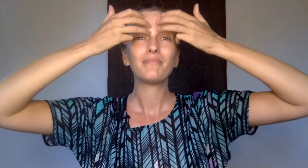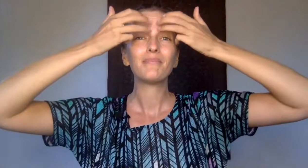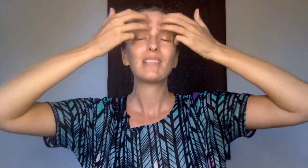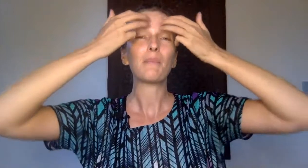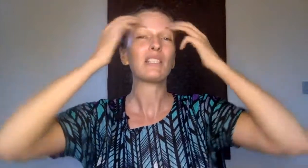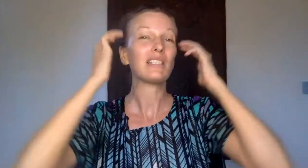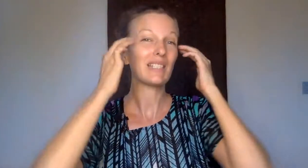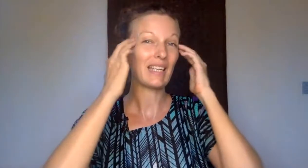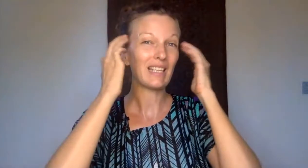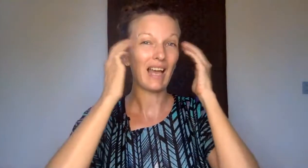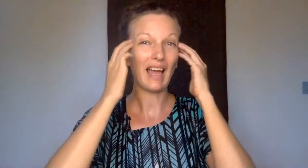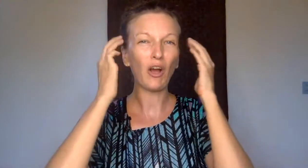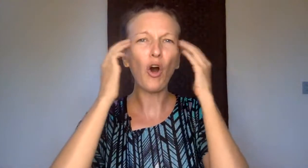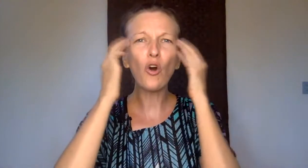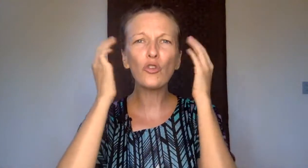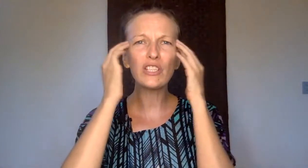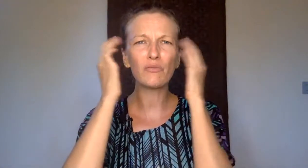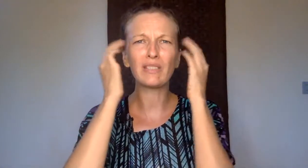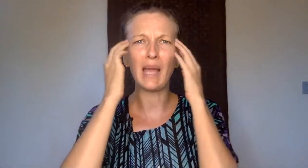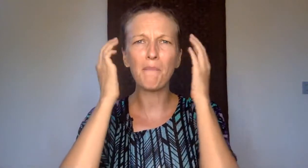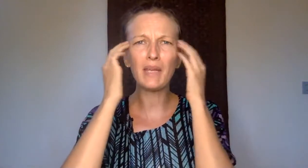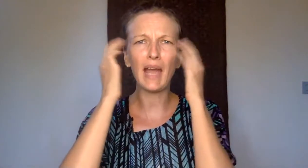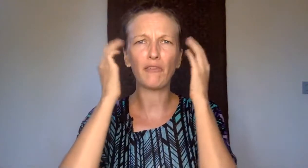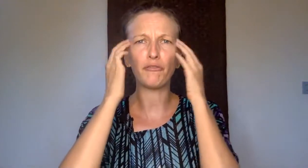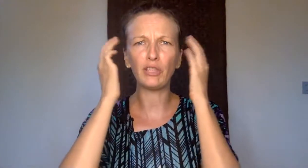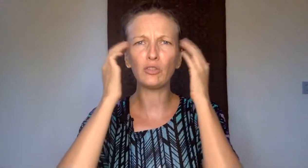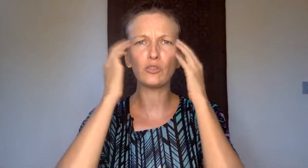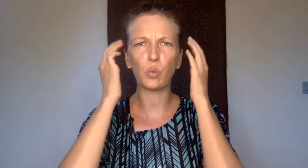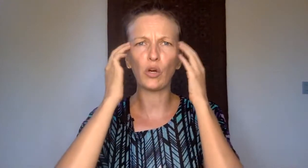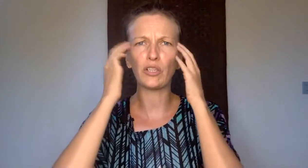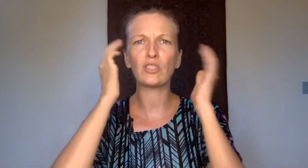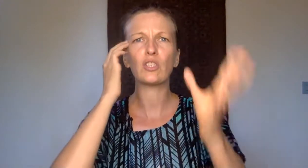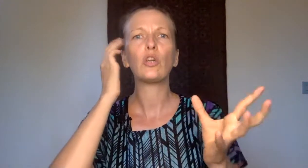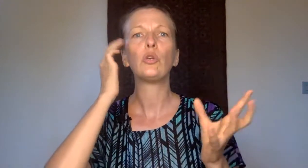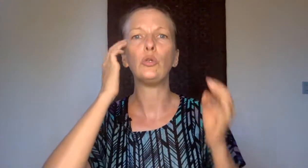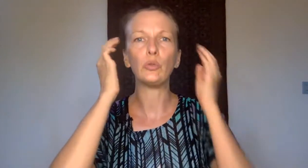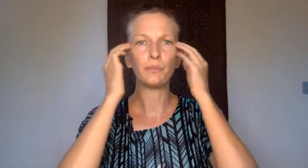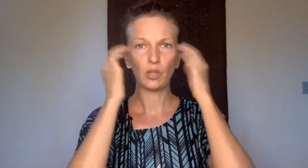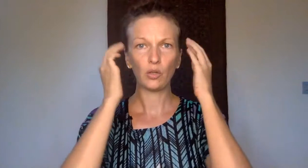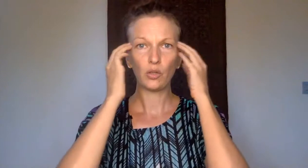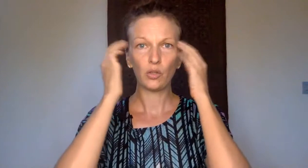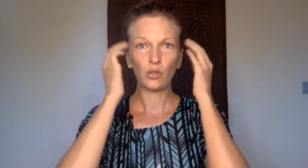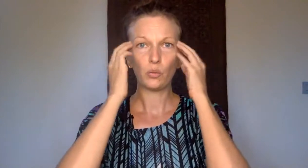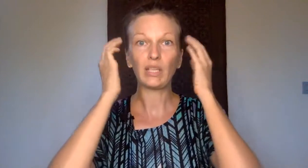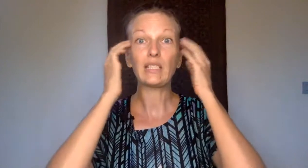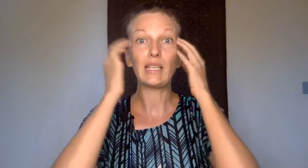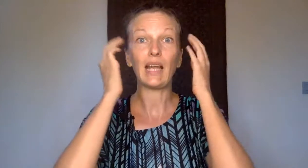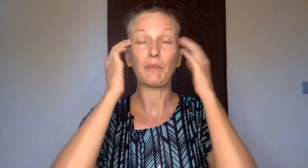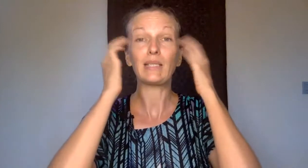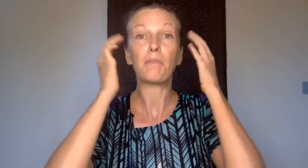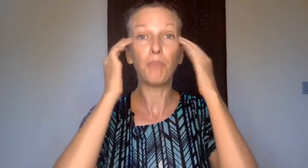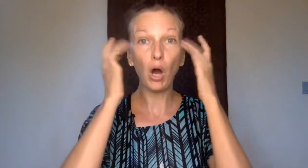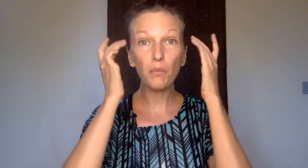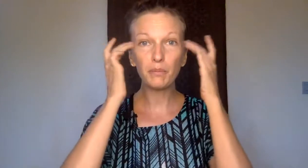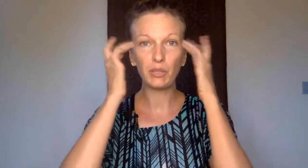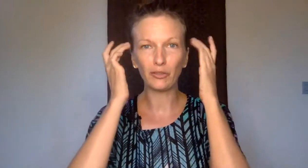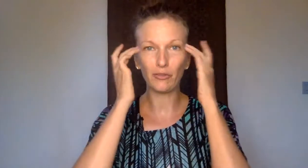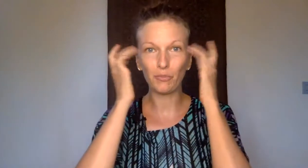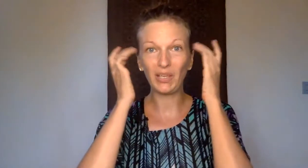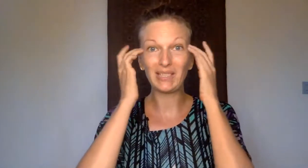Tapping to the side of the eye. All this resentment I feel towards who? We're going to say, I'm going to say Bob, but you're going to replace